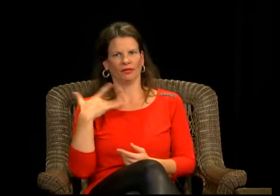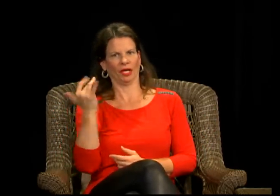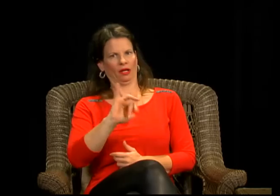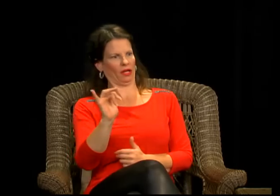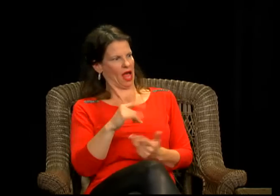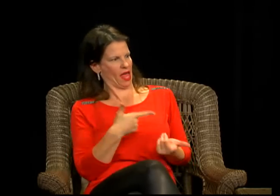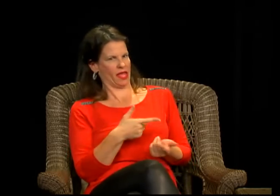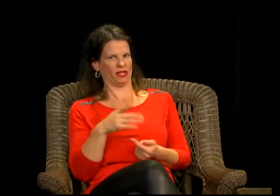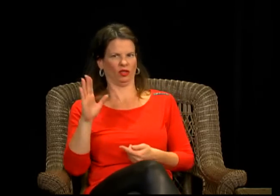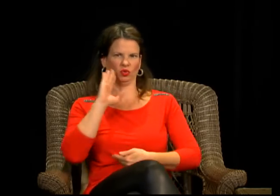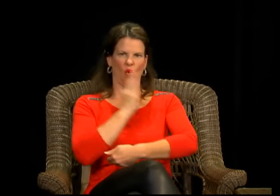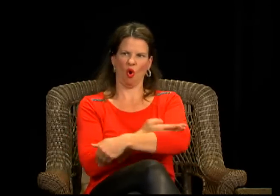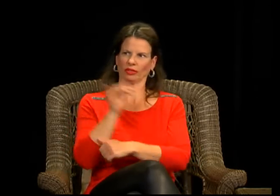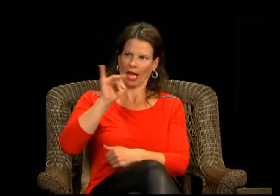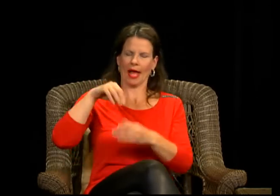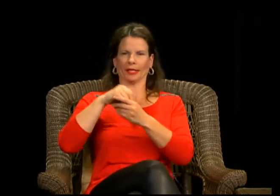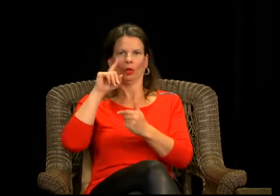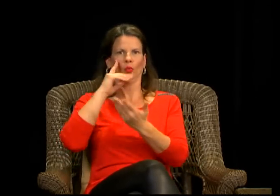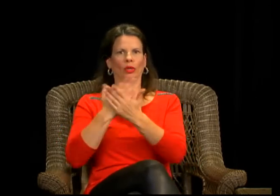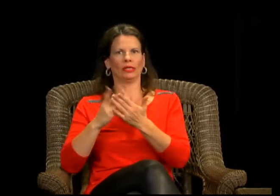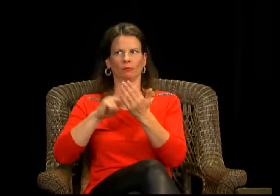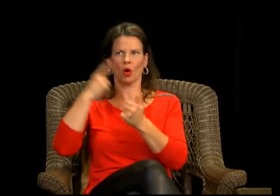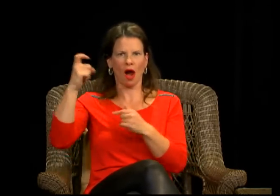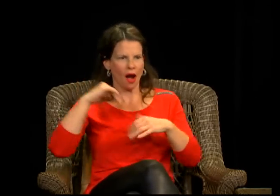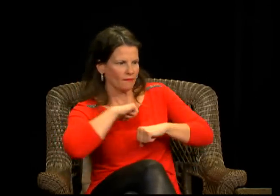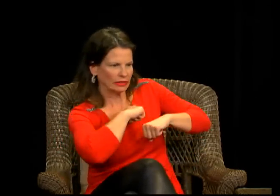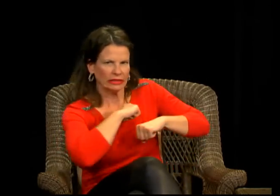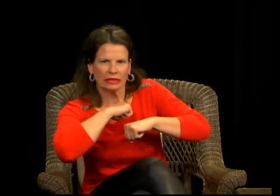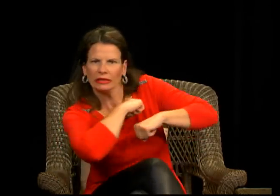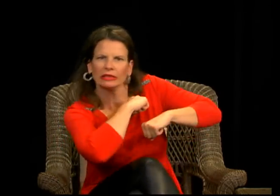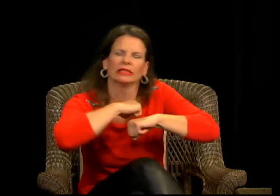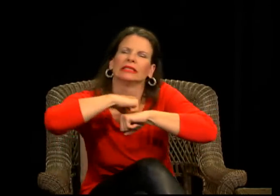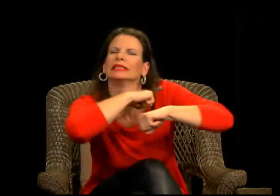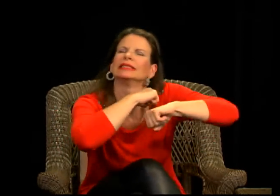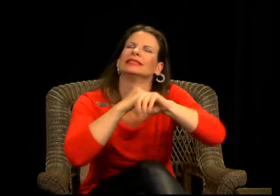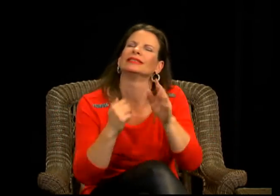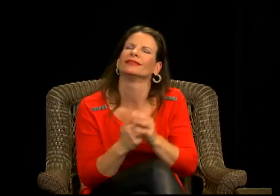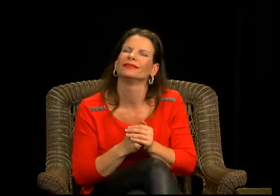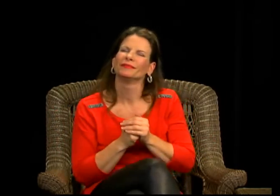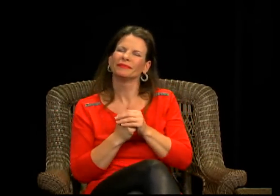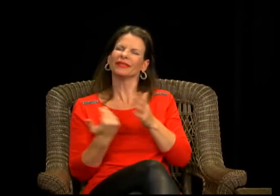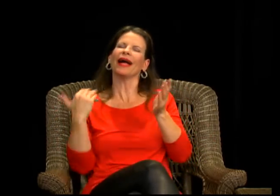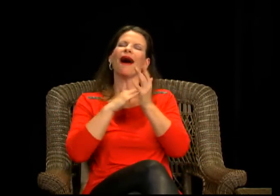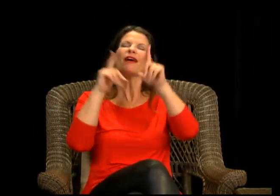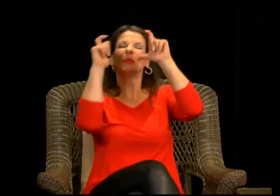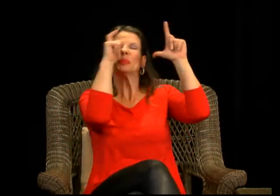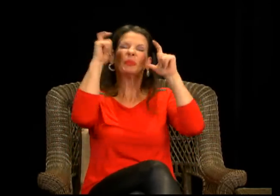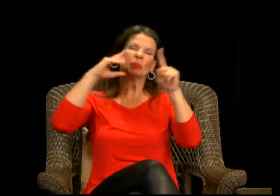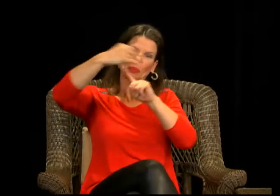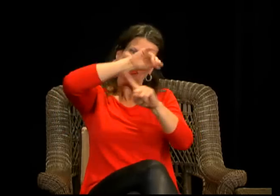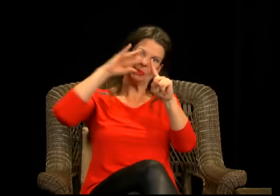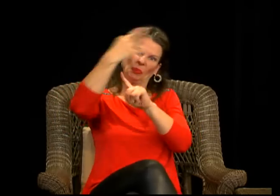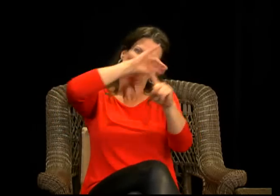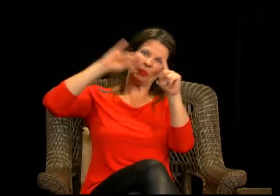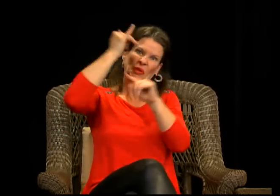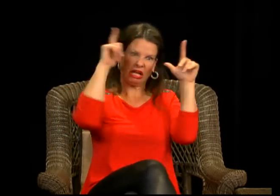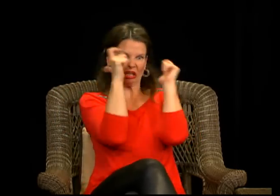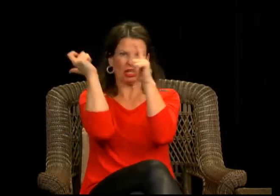protection, uh, they are given a new identity. So, um, she's really, uh, she really,